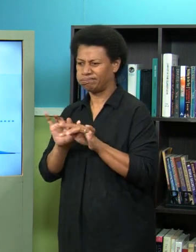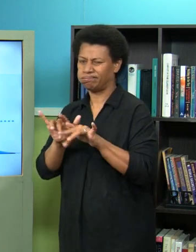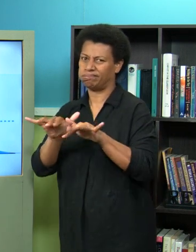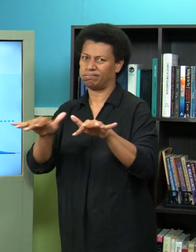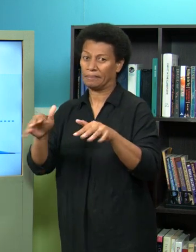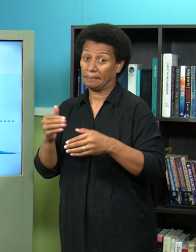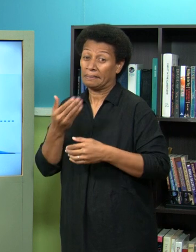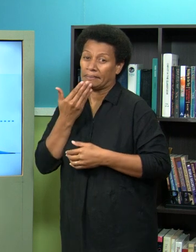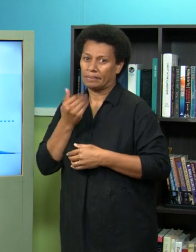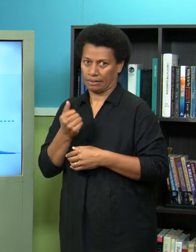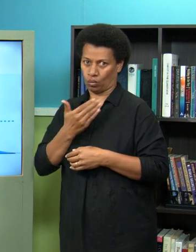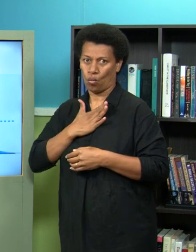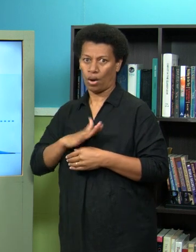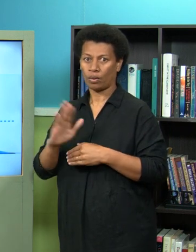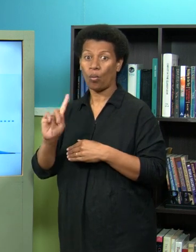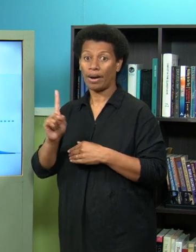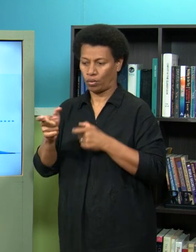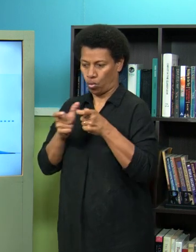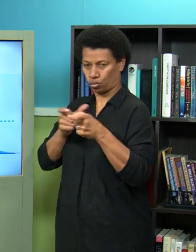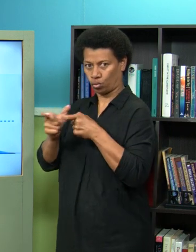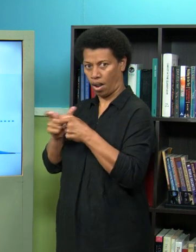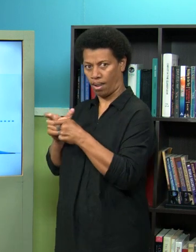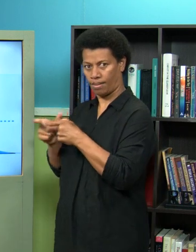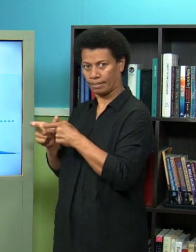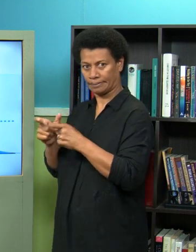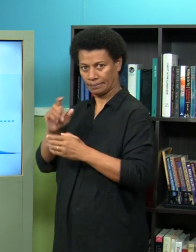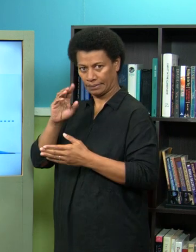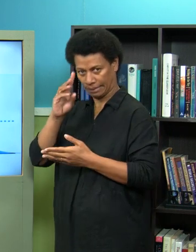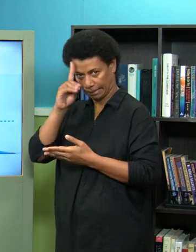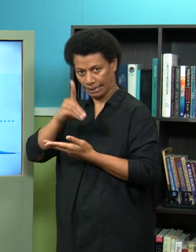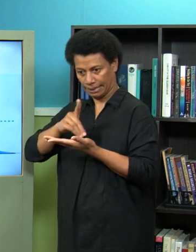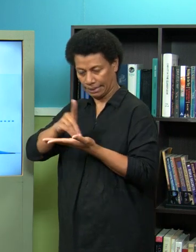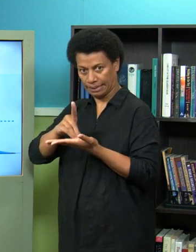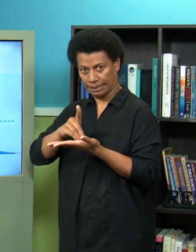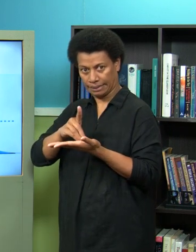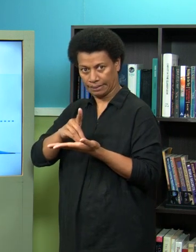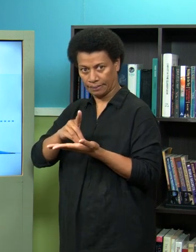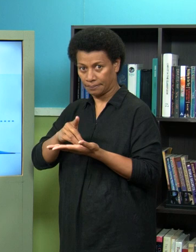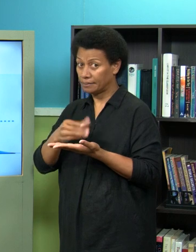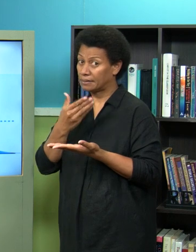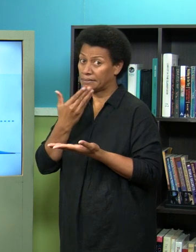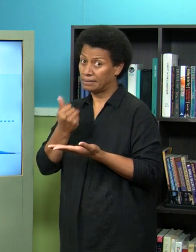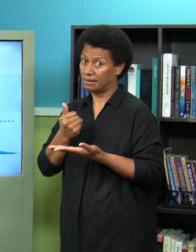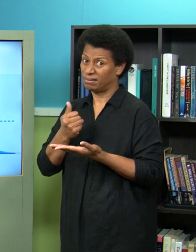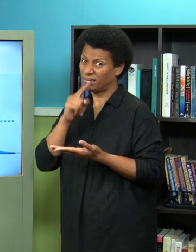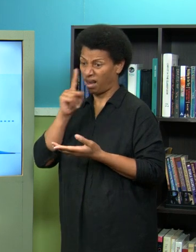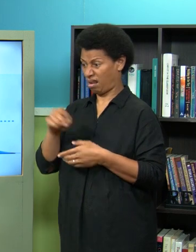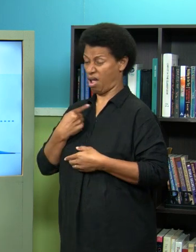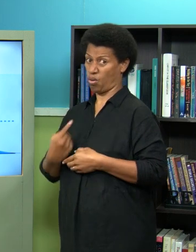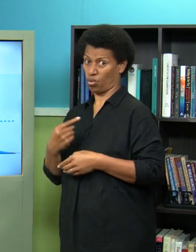disease before it becomes something that our health system um can cater for and we can't do this alone we need